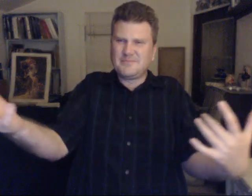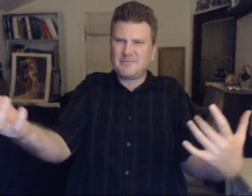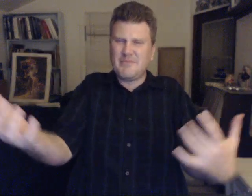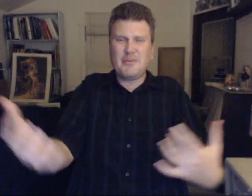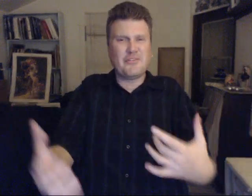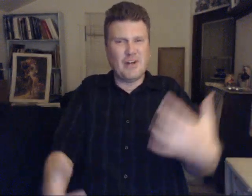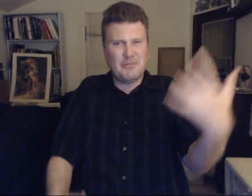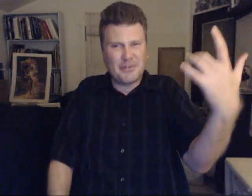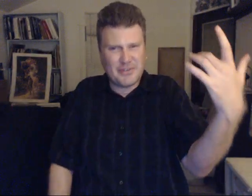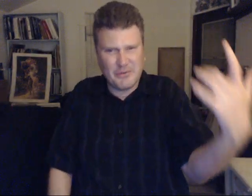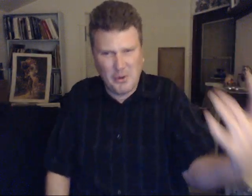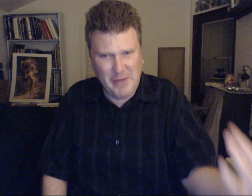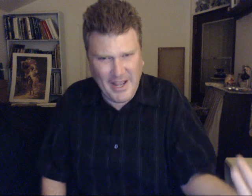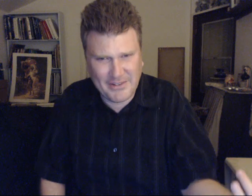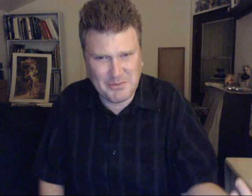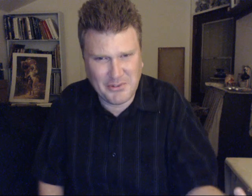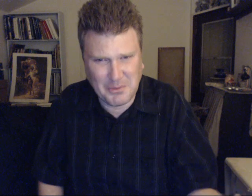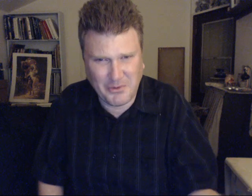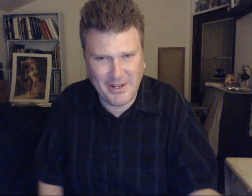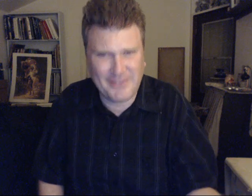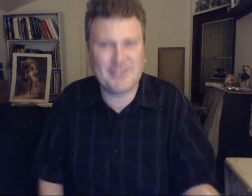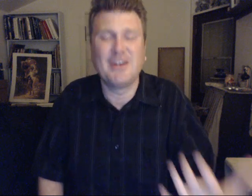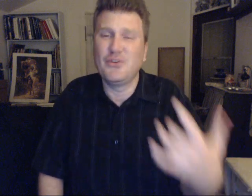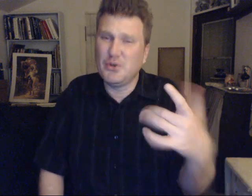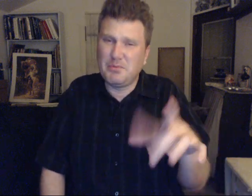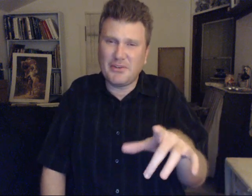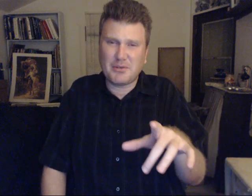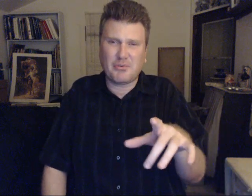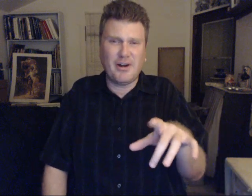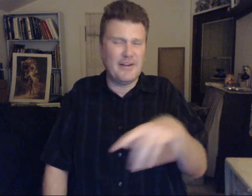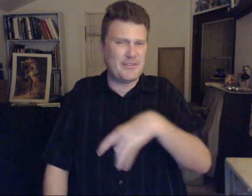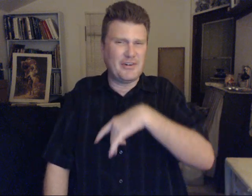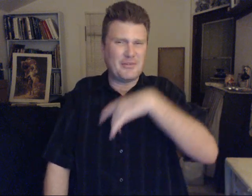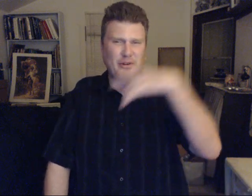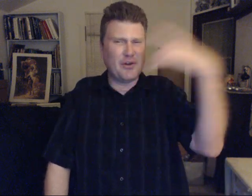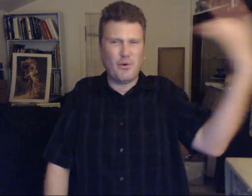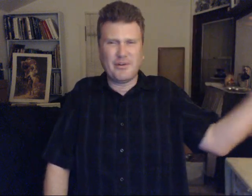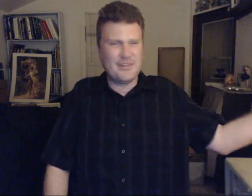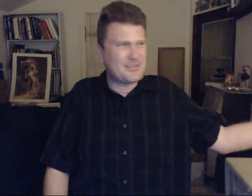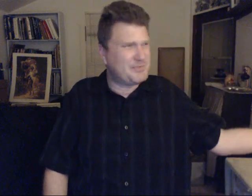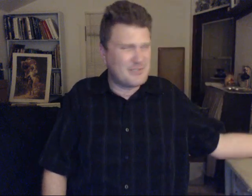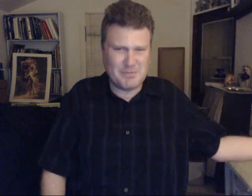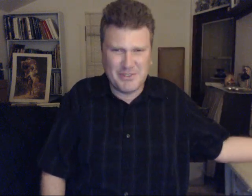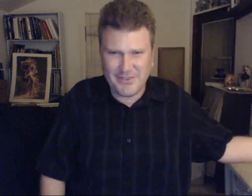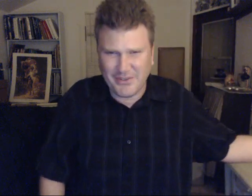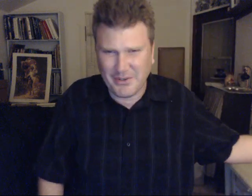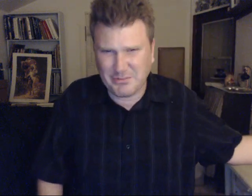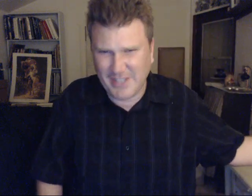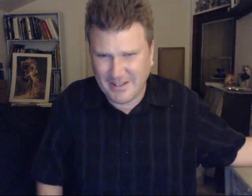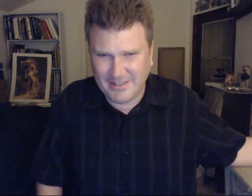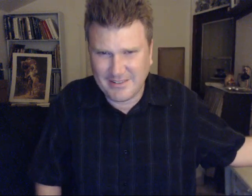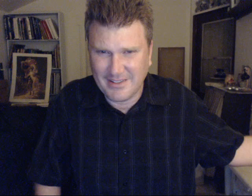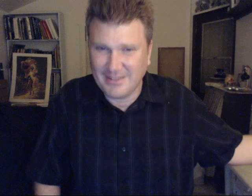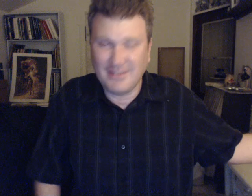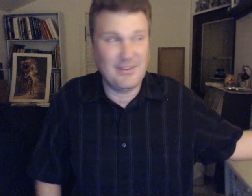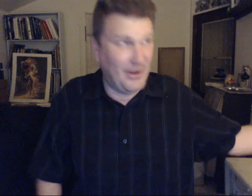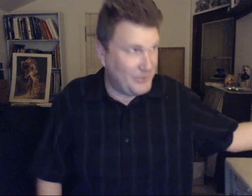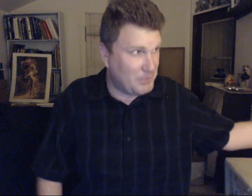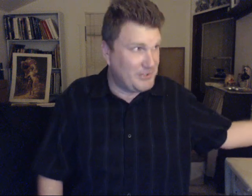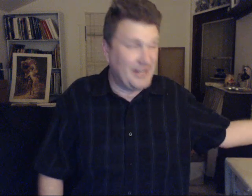Maybe even humping some of your backs. You would surprised. You would be surprised. They are like one of the horniest species. On the planet. On your planet.